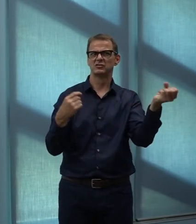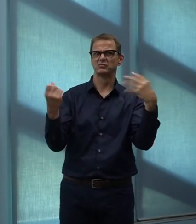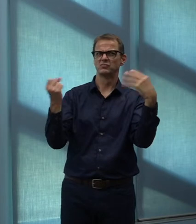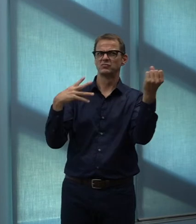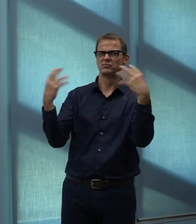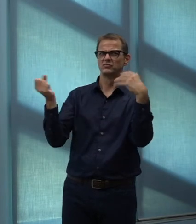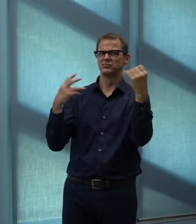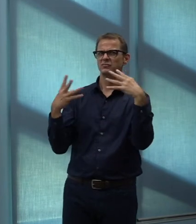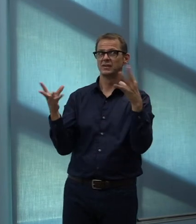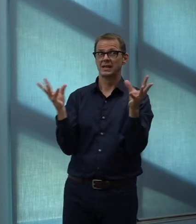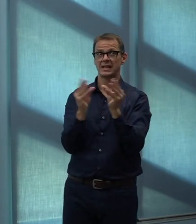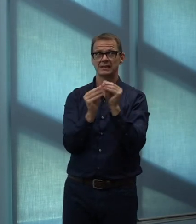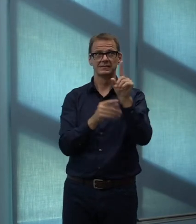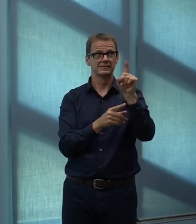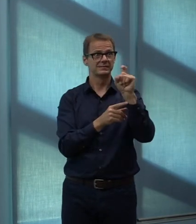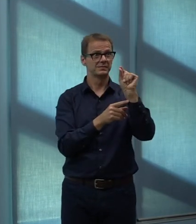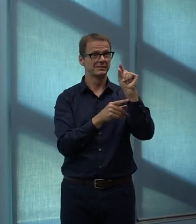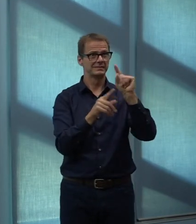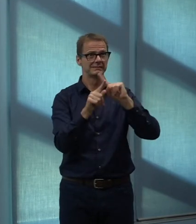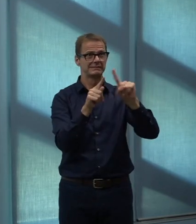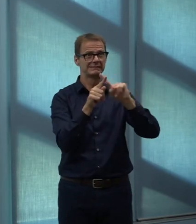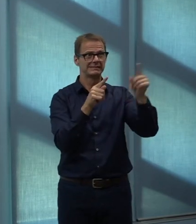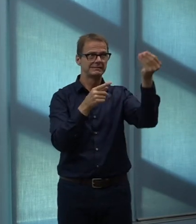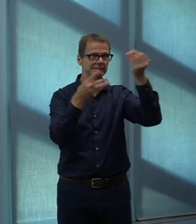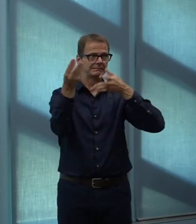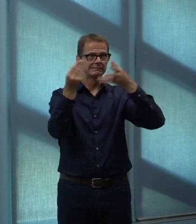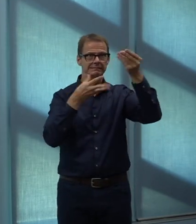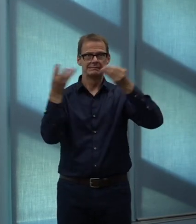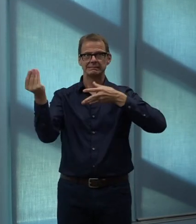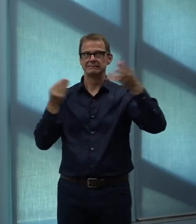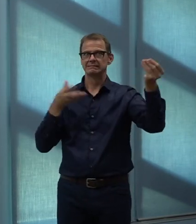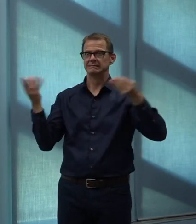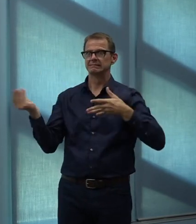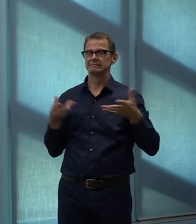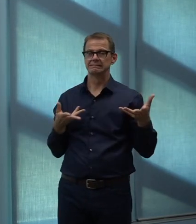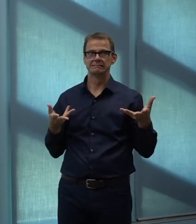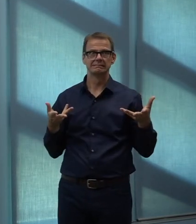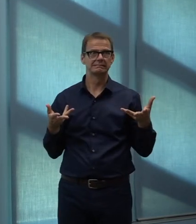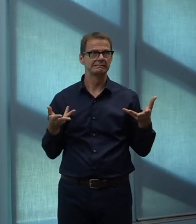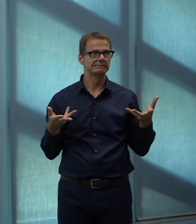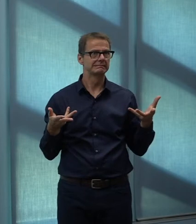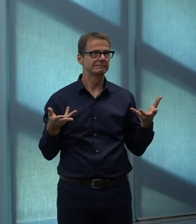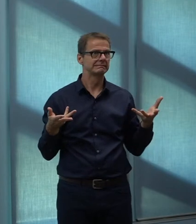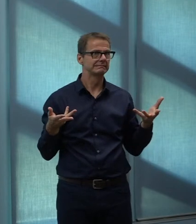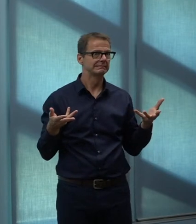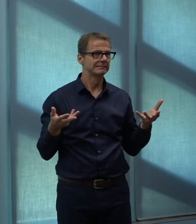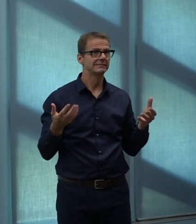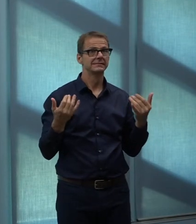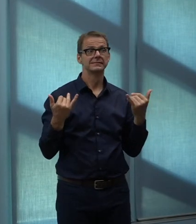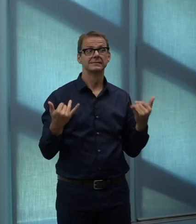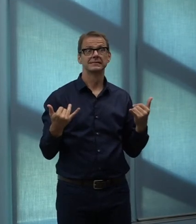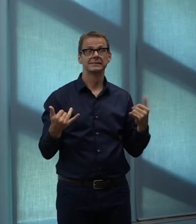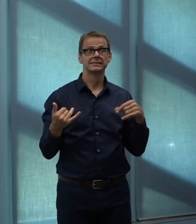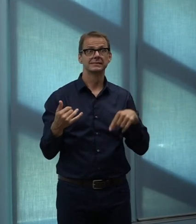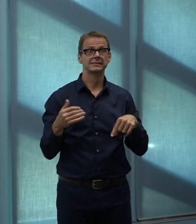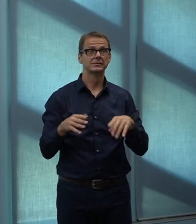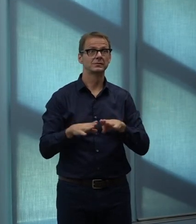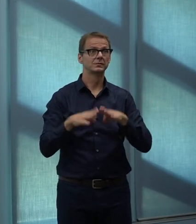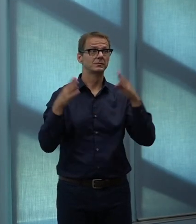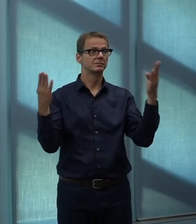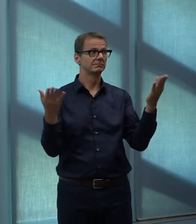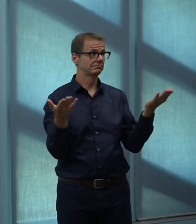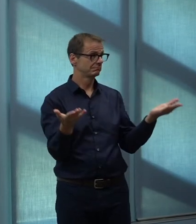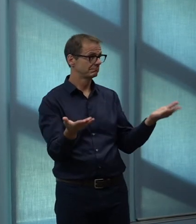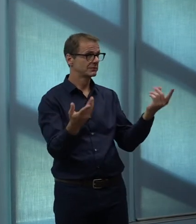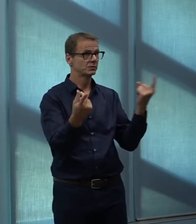your questions. And if they get technical, I'm really grateful to have these folks here to supplement. So go ahead. Thank you, Mr.